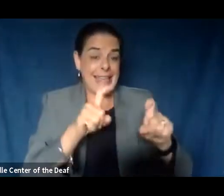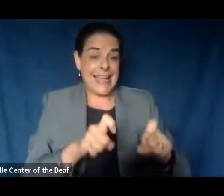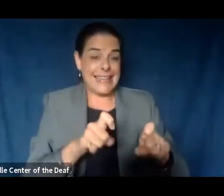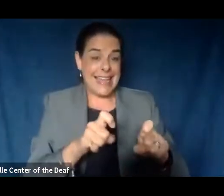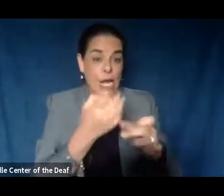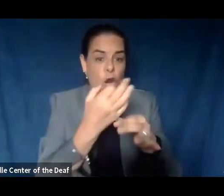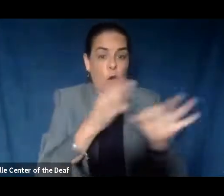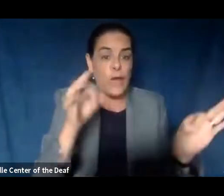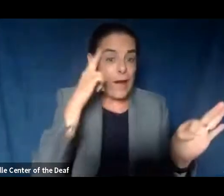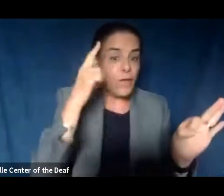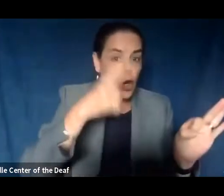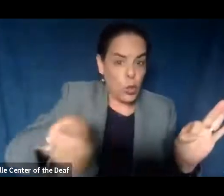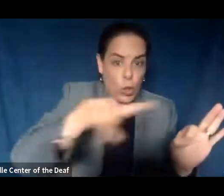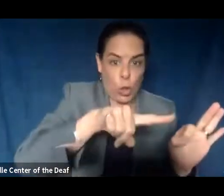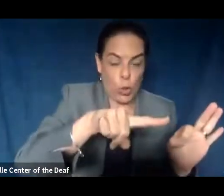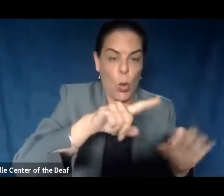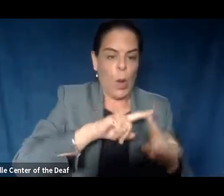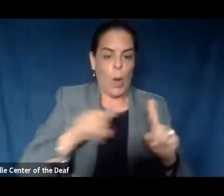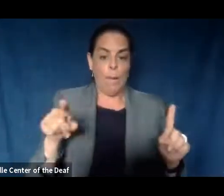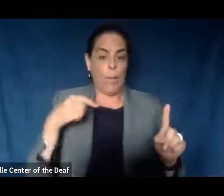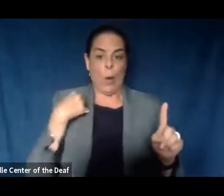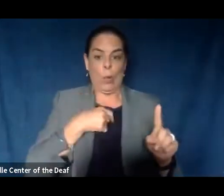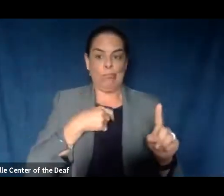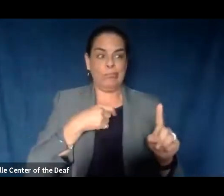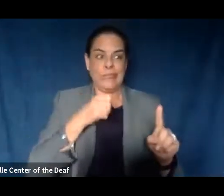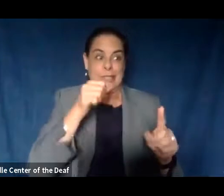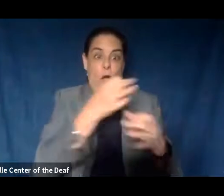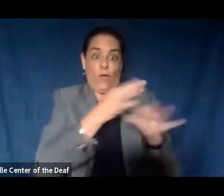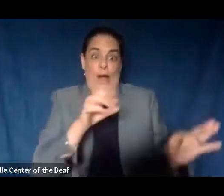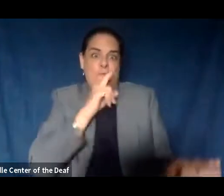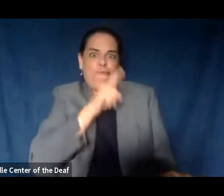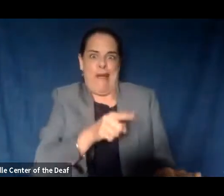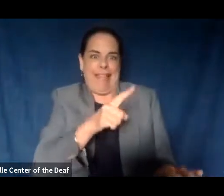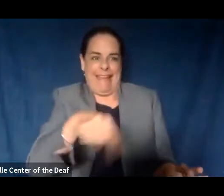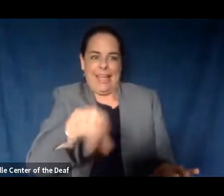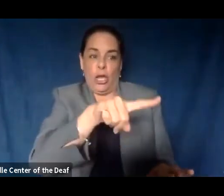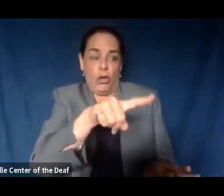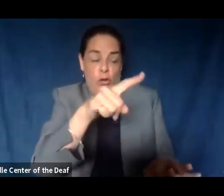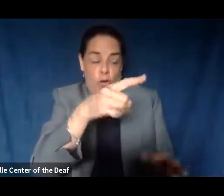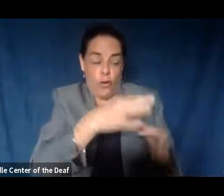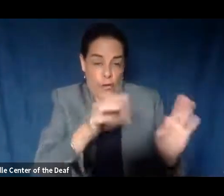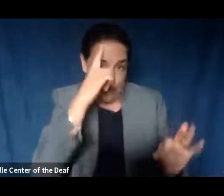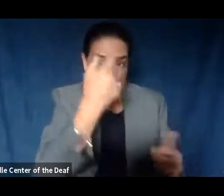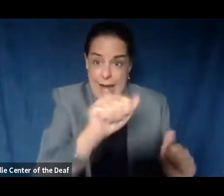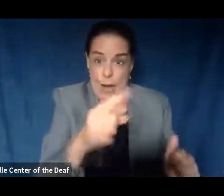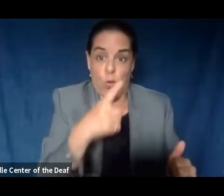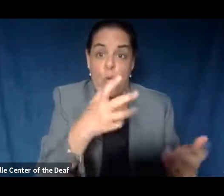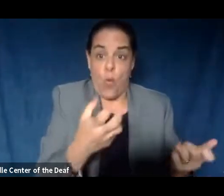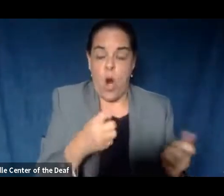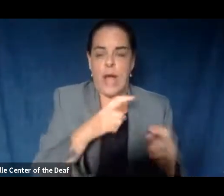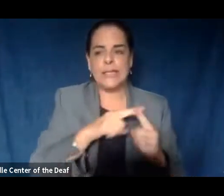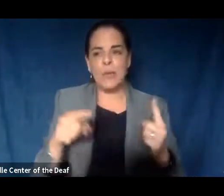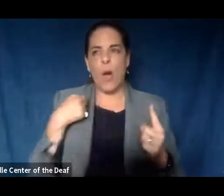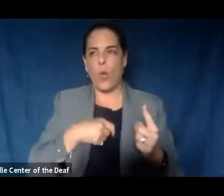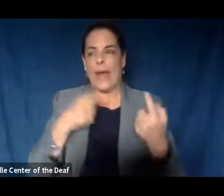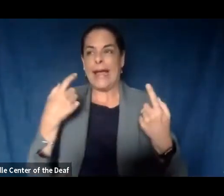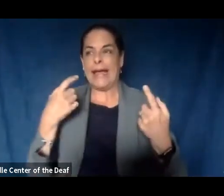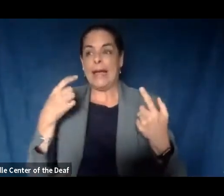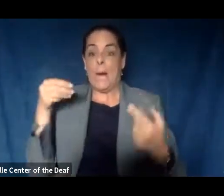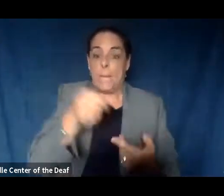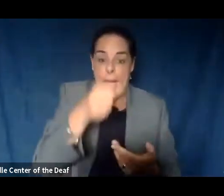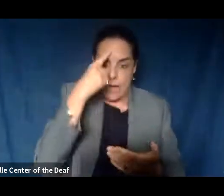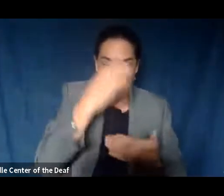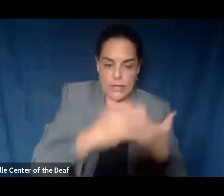has to be paid for. The county is covering some of that cost. In order to cover some more of that cost, we are trying to bill some